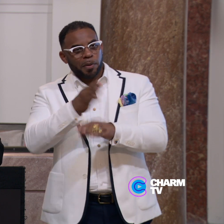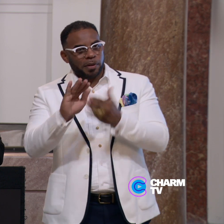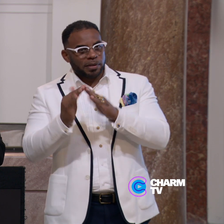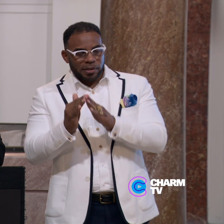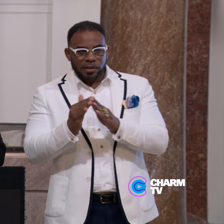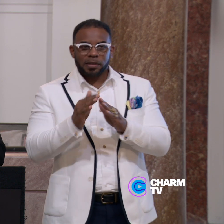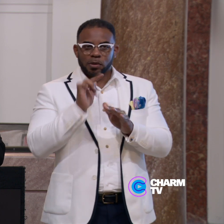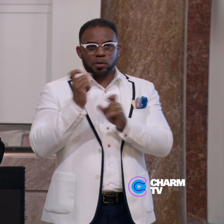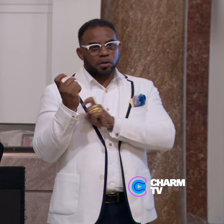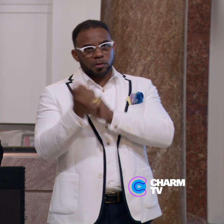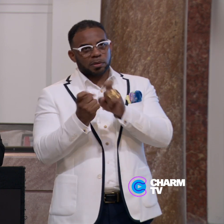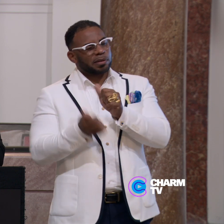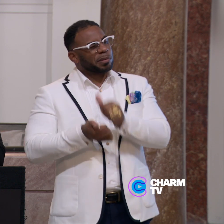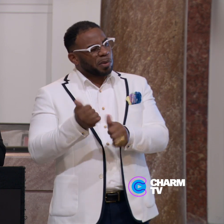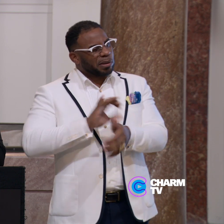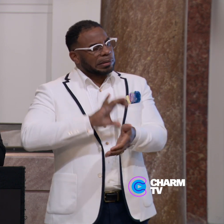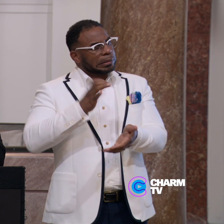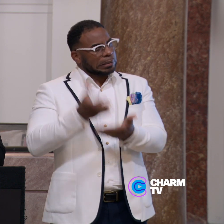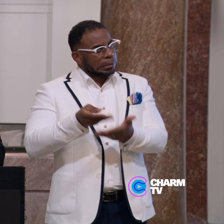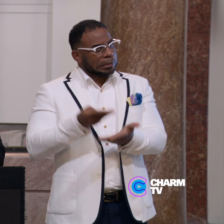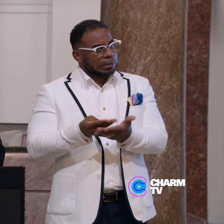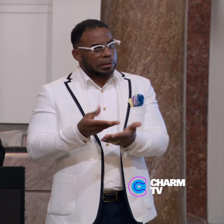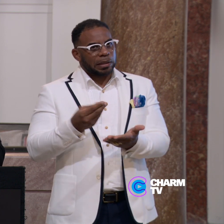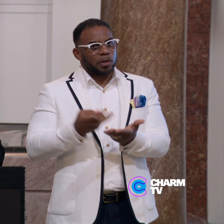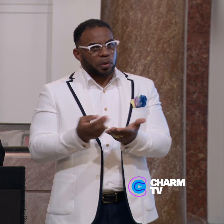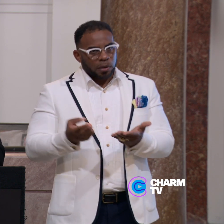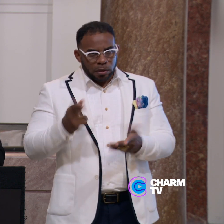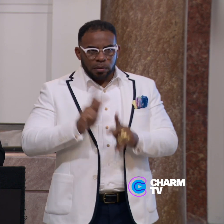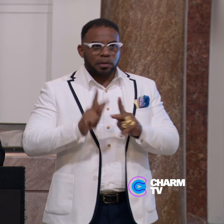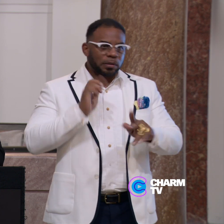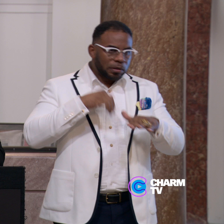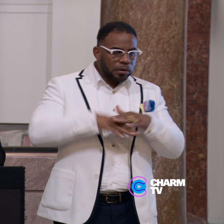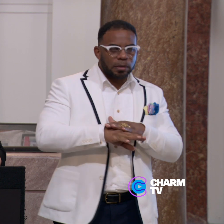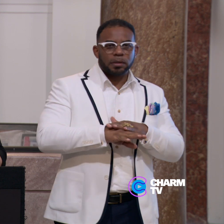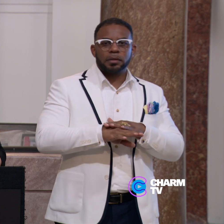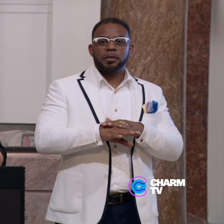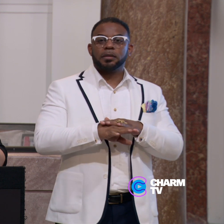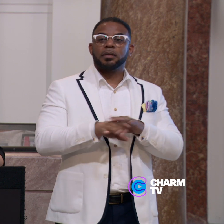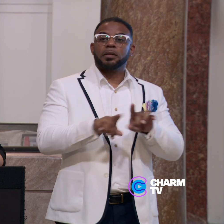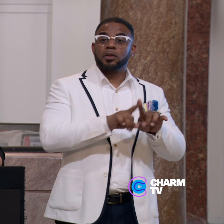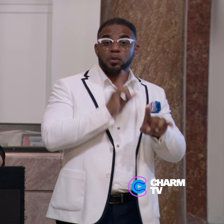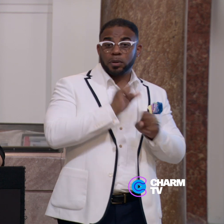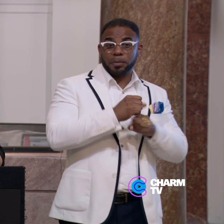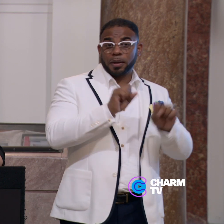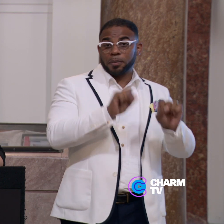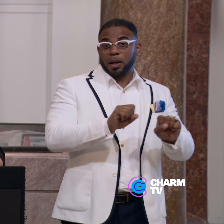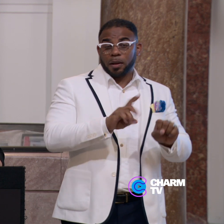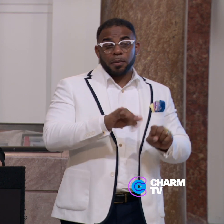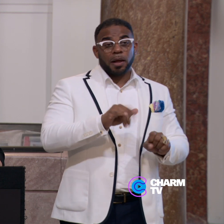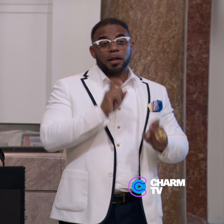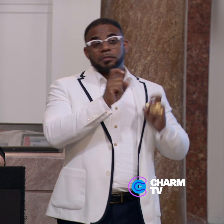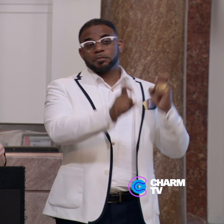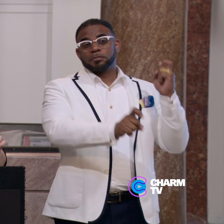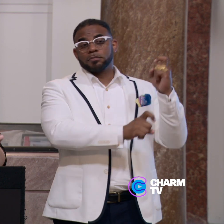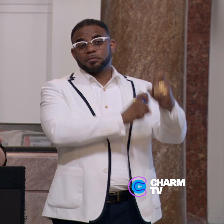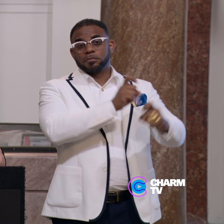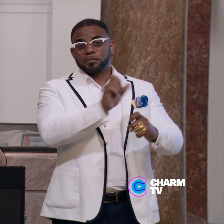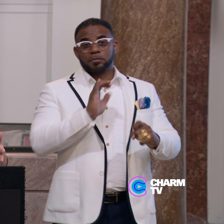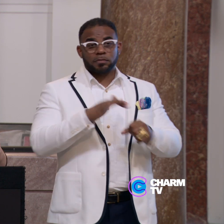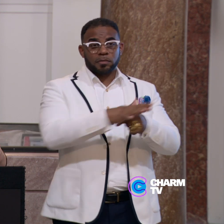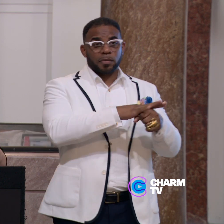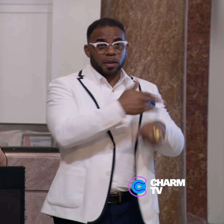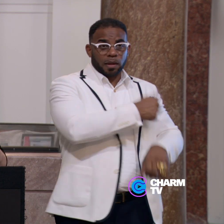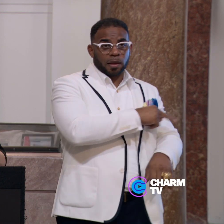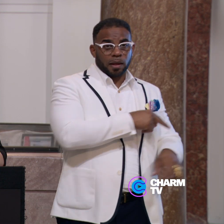City who contributed most of the housing resources that folks are going into. And it was really made possible by the contributions of our